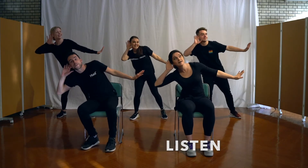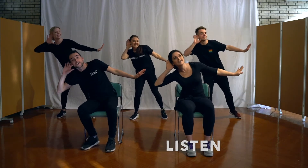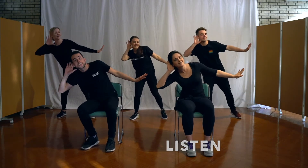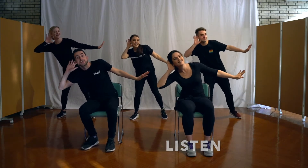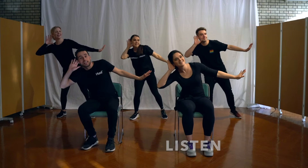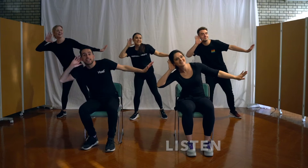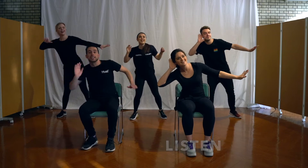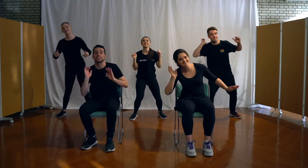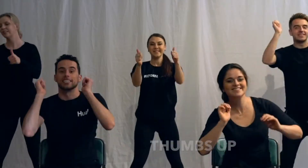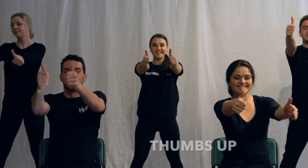Hands up!